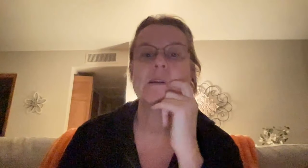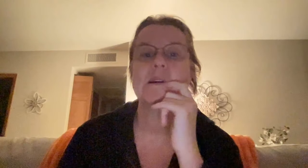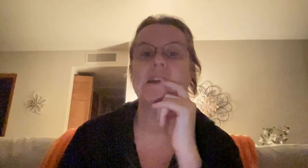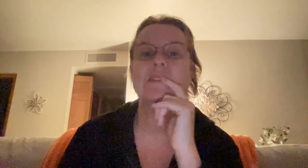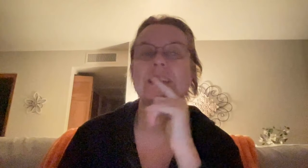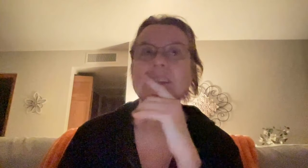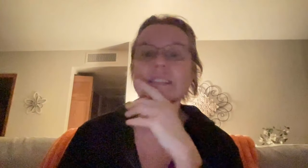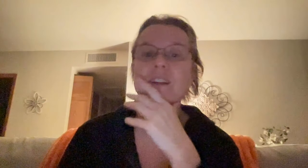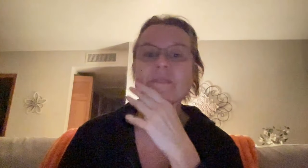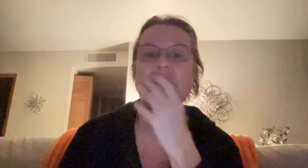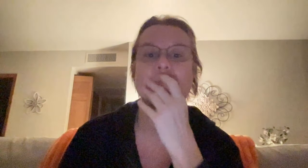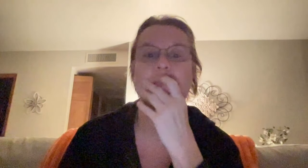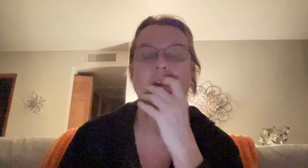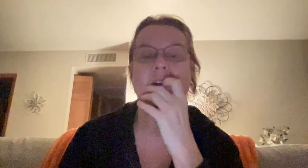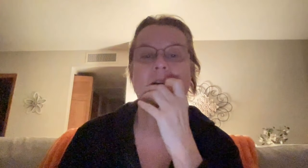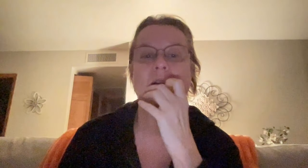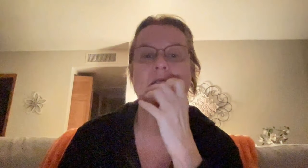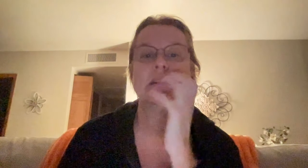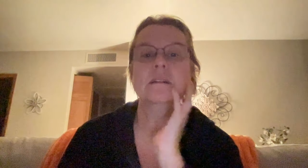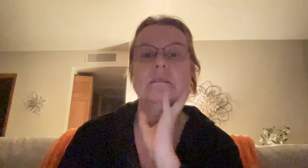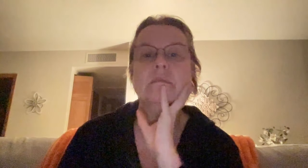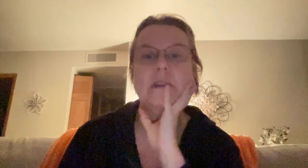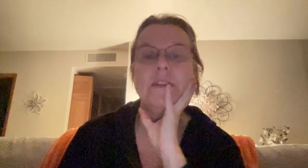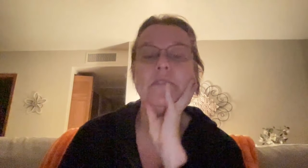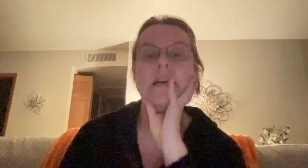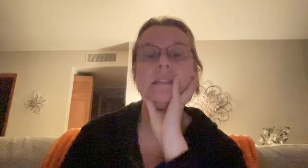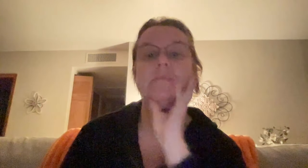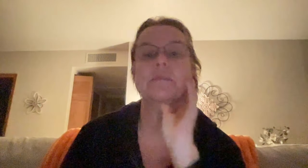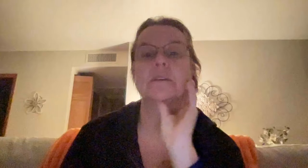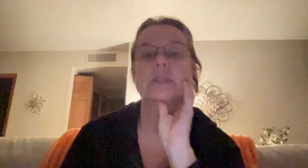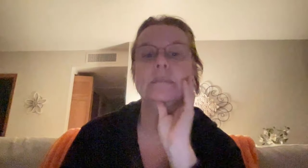I don't think it's as hard for them. I think if you asked them, they would agree.